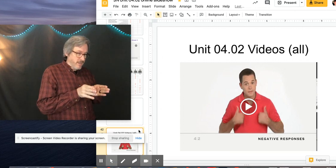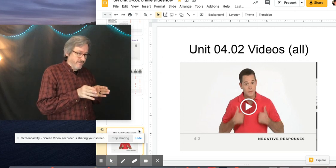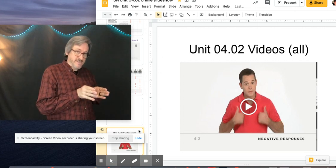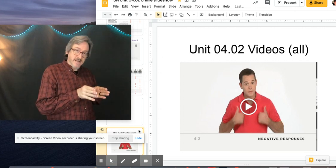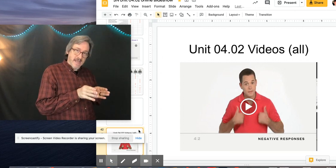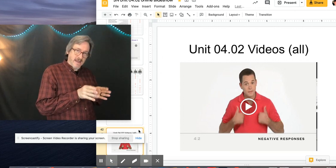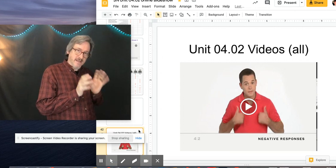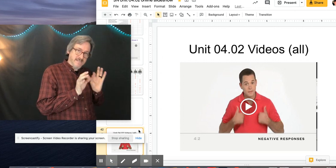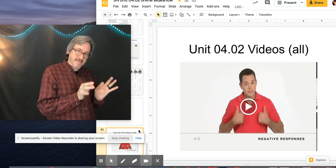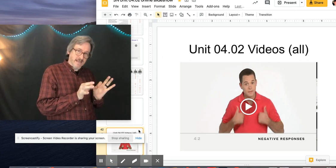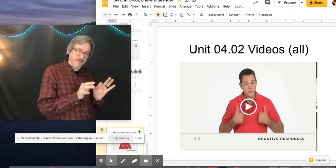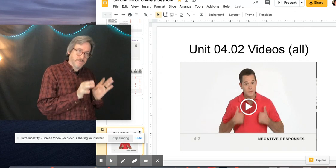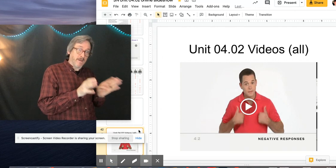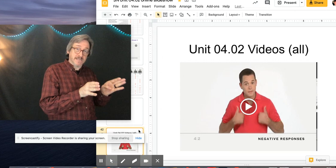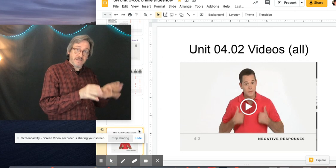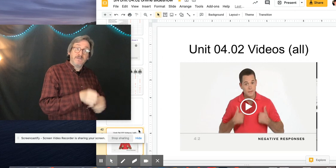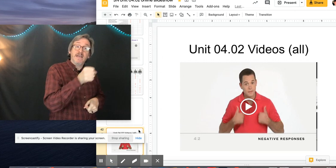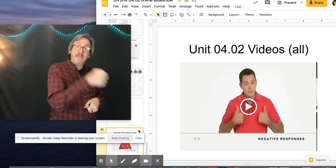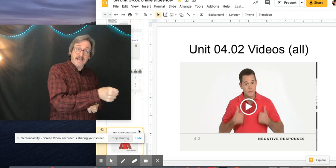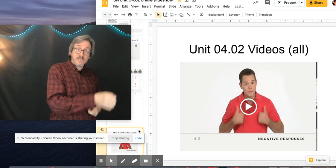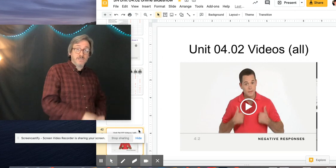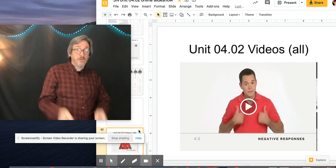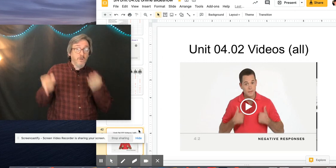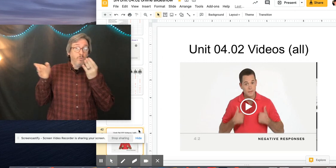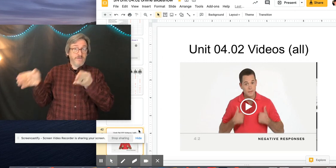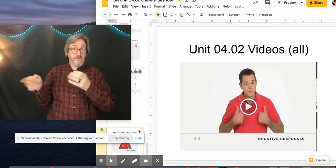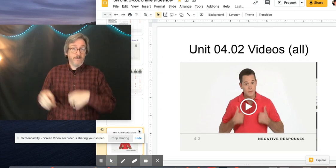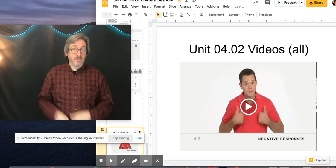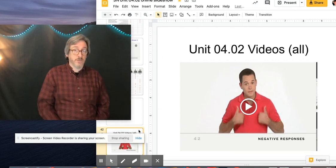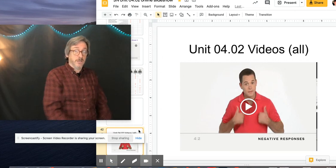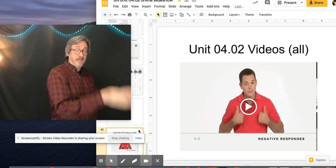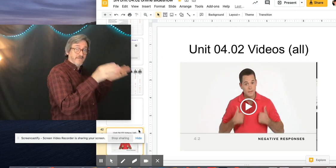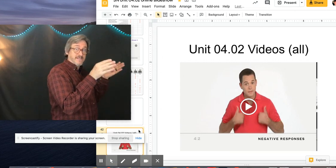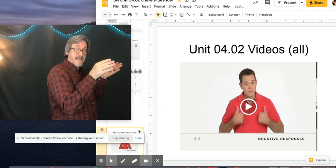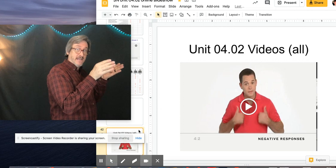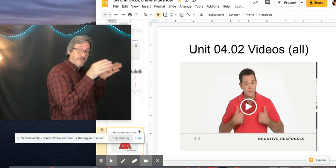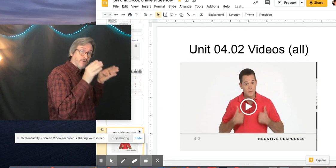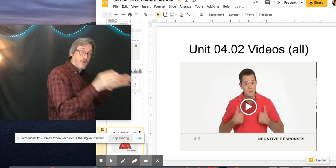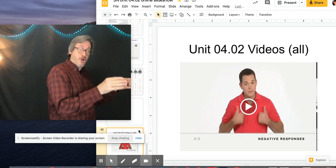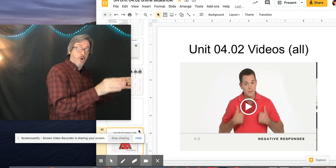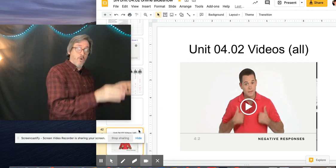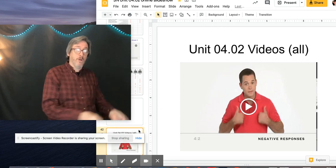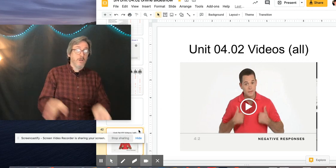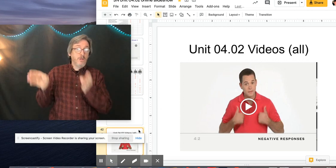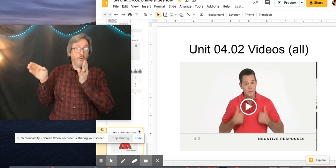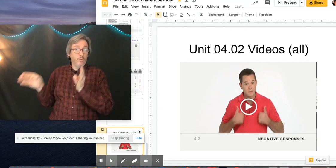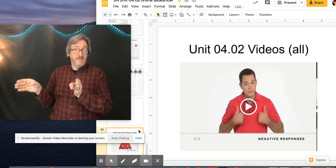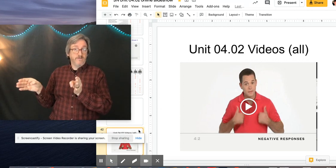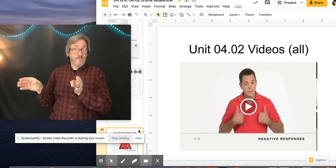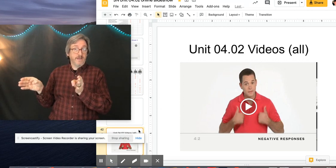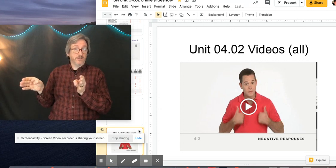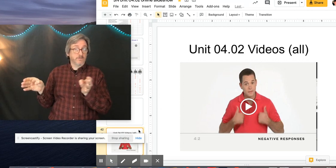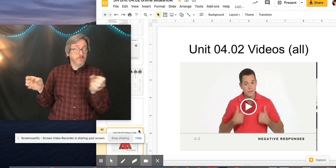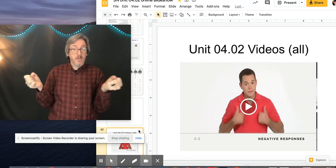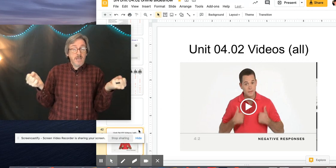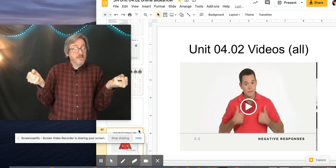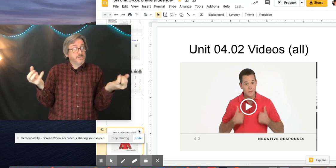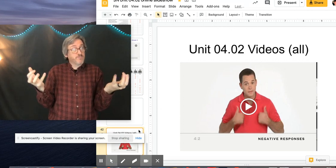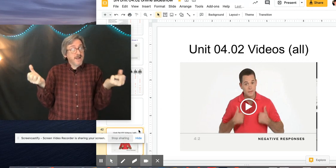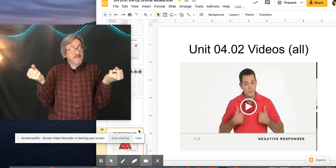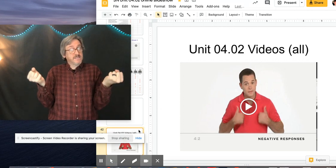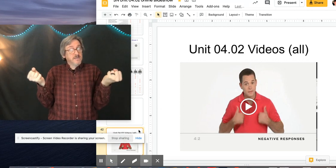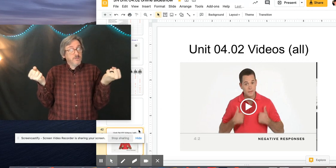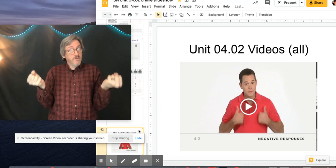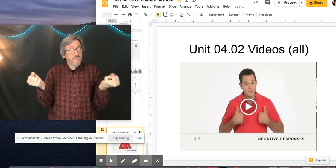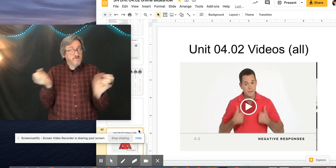If it's negative, if it's positive, yes, with information. If it's negative, no, with information. And just